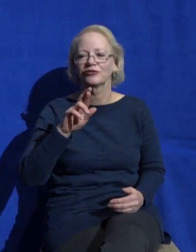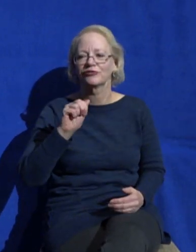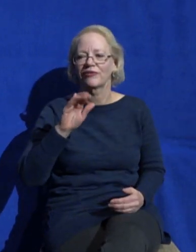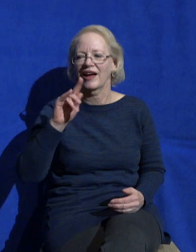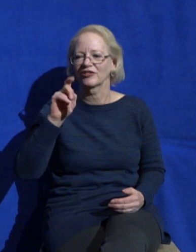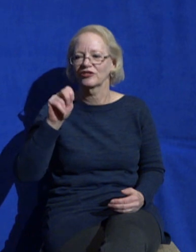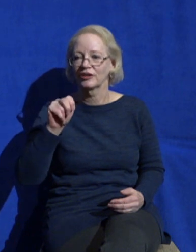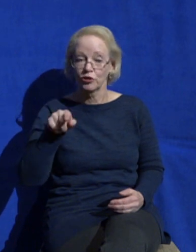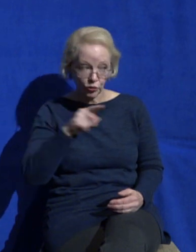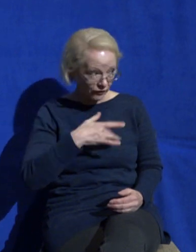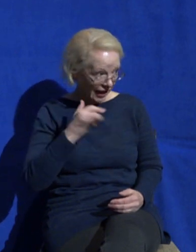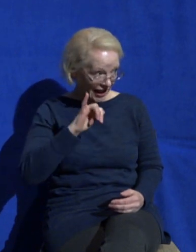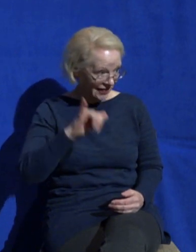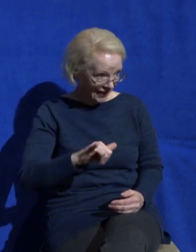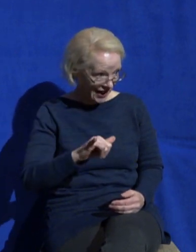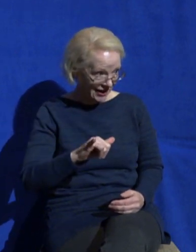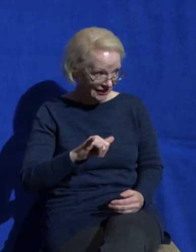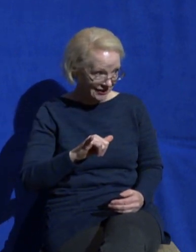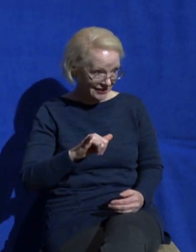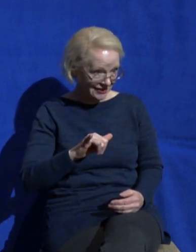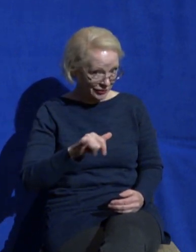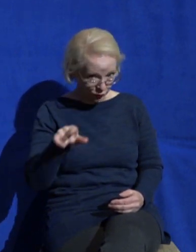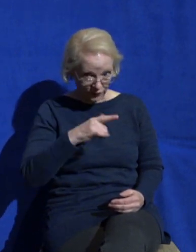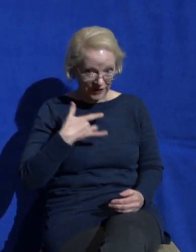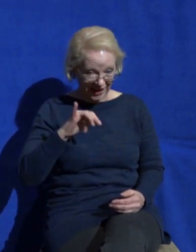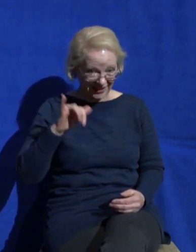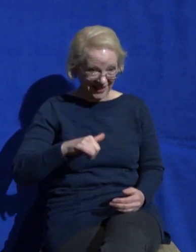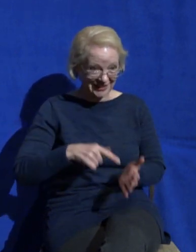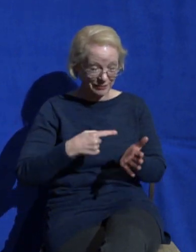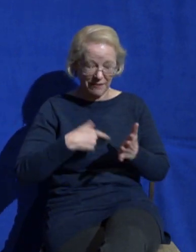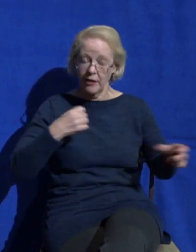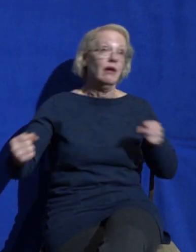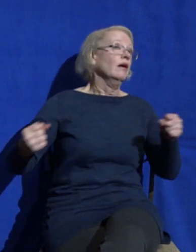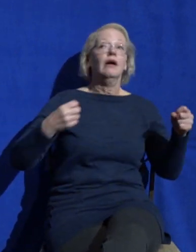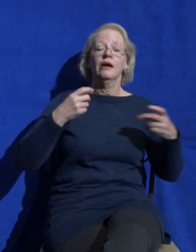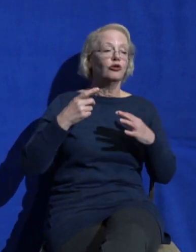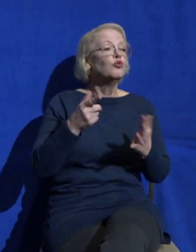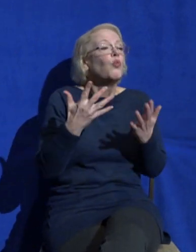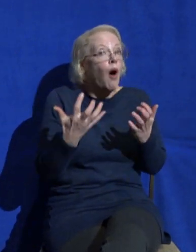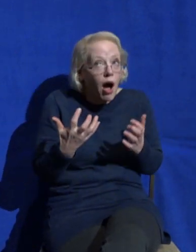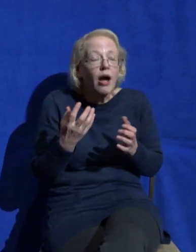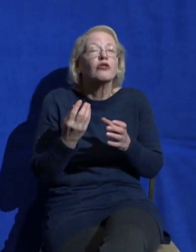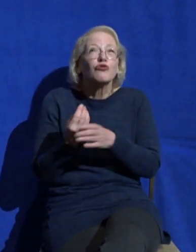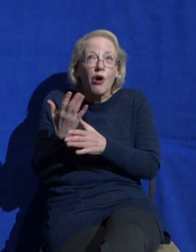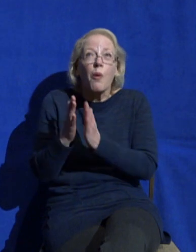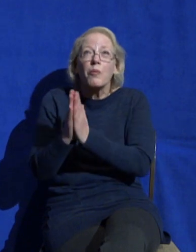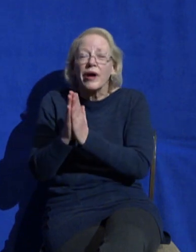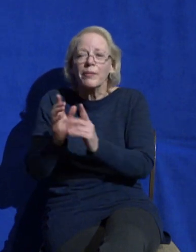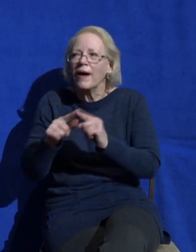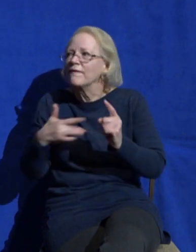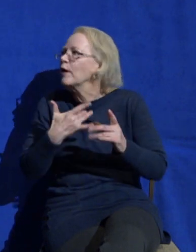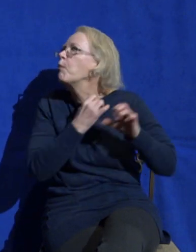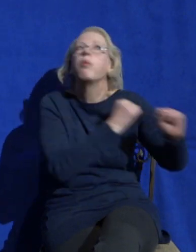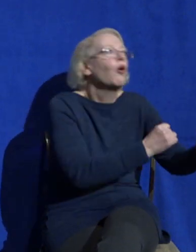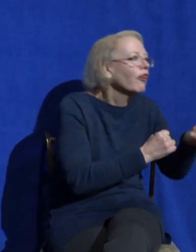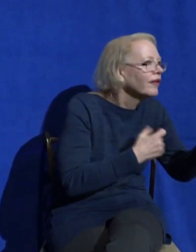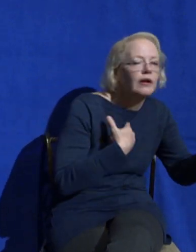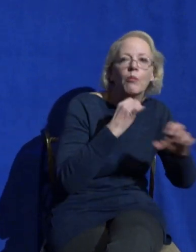Like you want to spend time with God, you want to grow in your prayer life, but you feel pulled in so many different directions